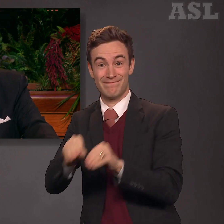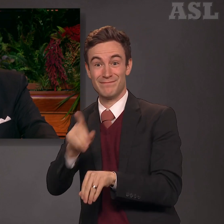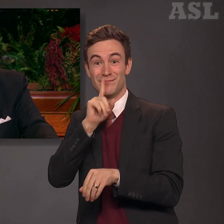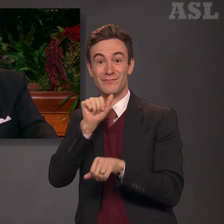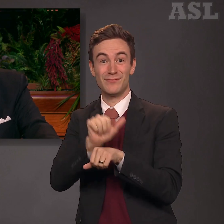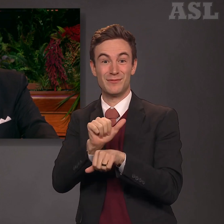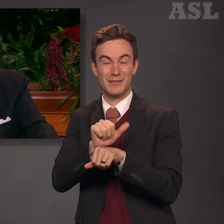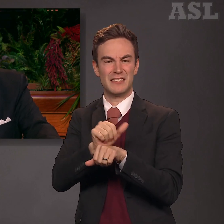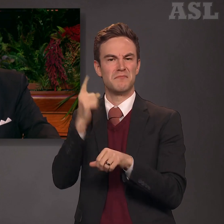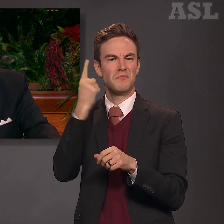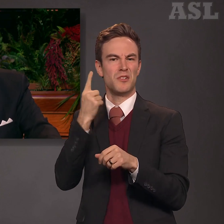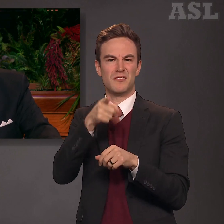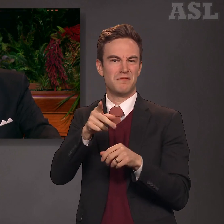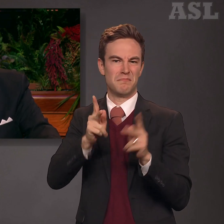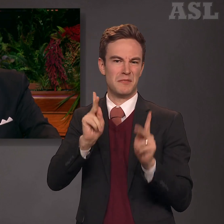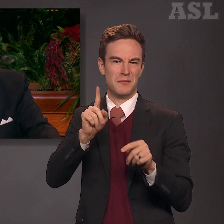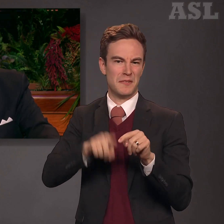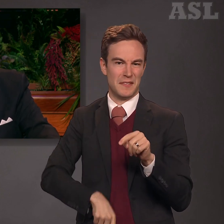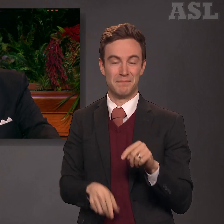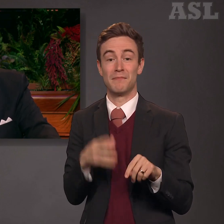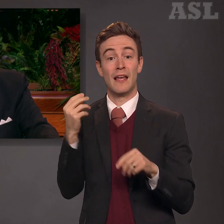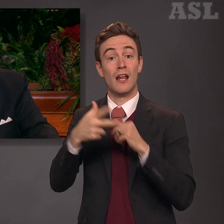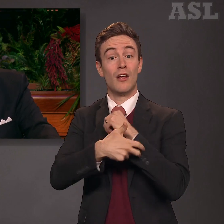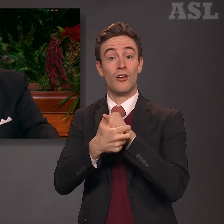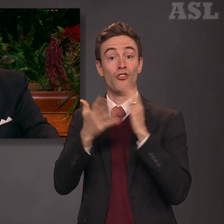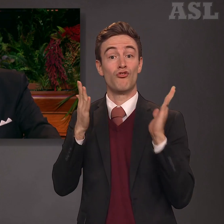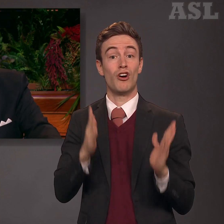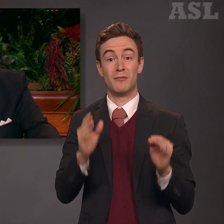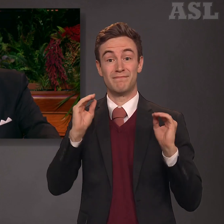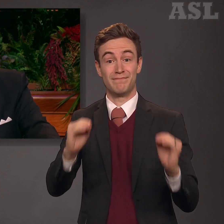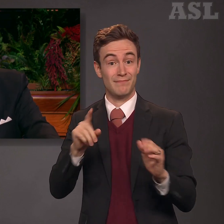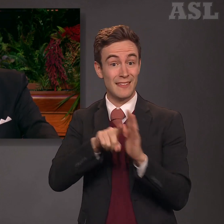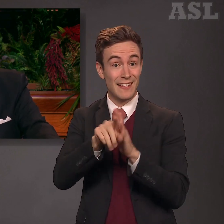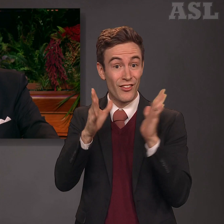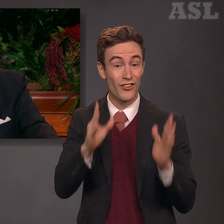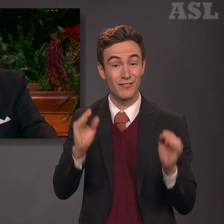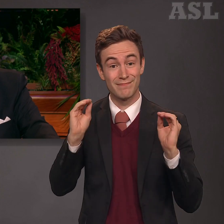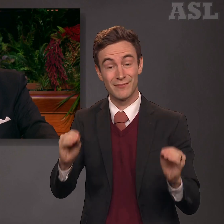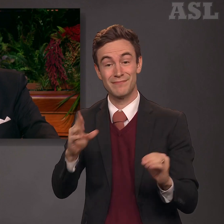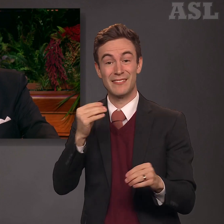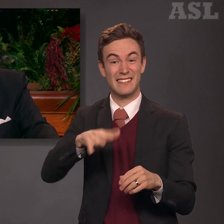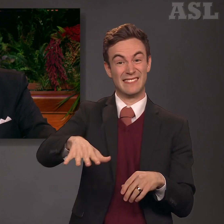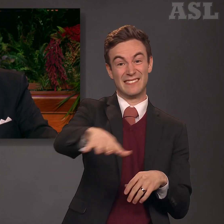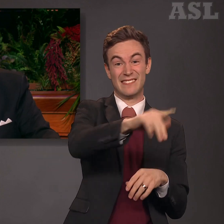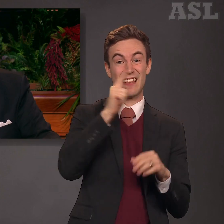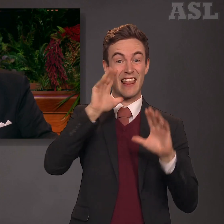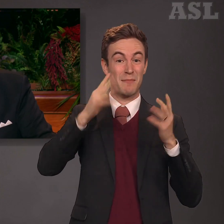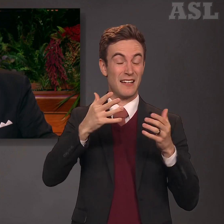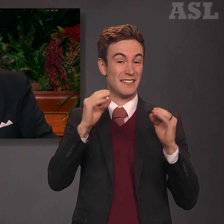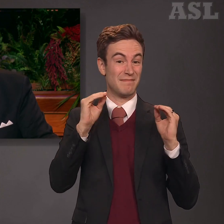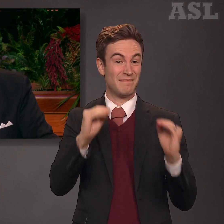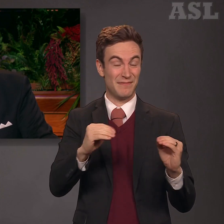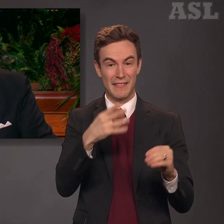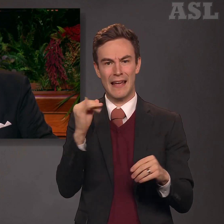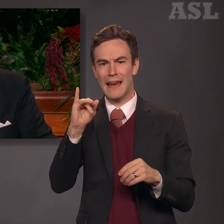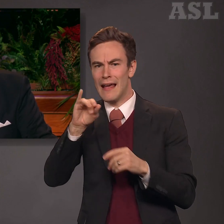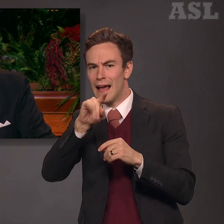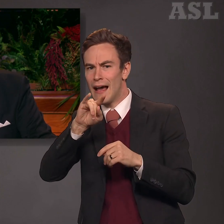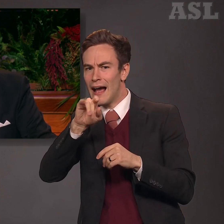But they were in one the children of Christ and heirs of the kingdom of God.